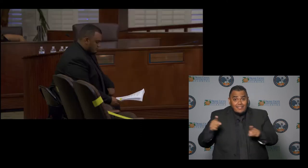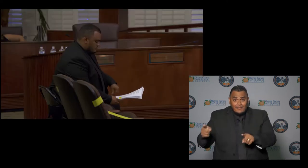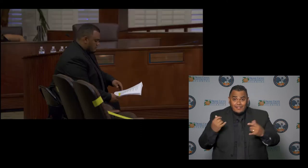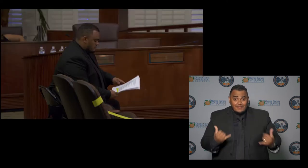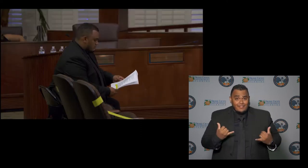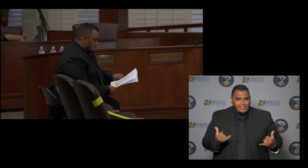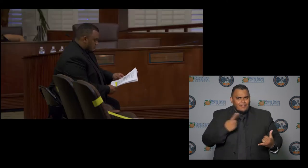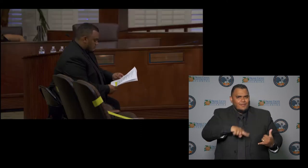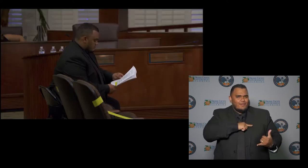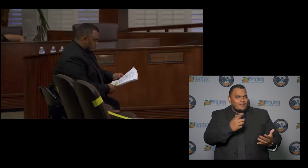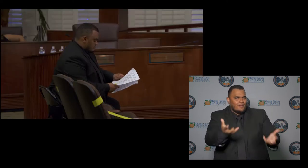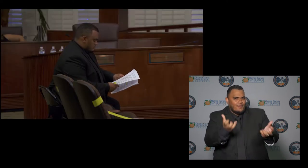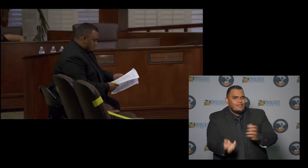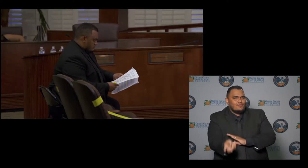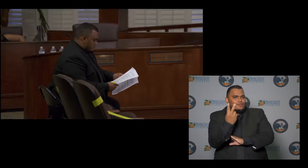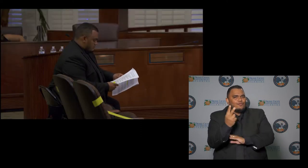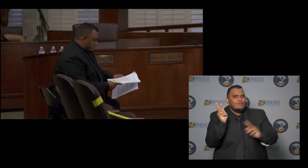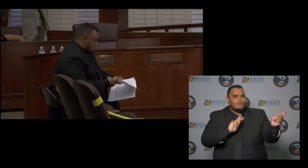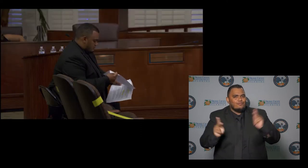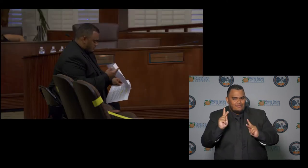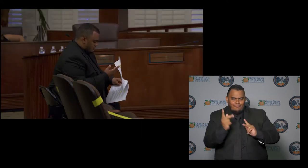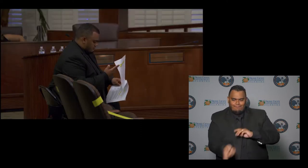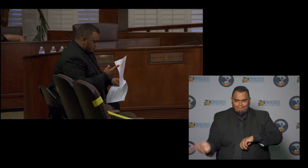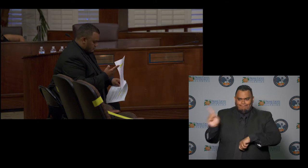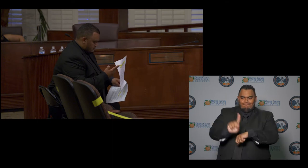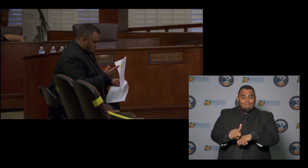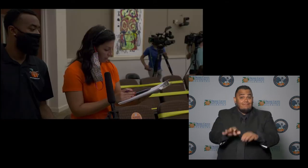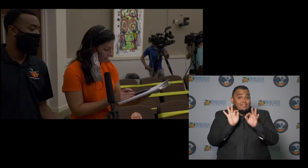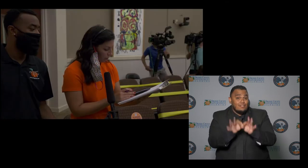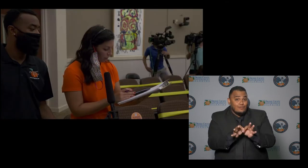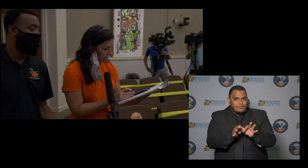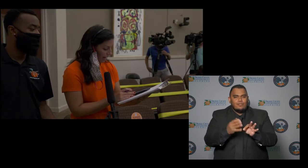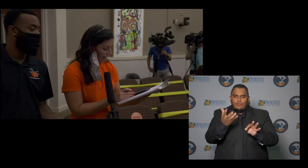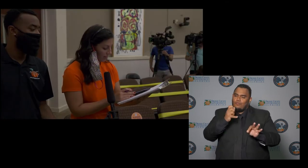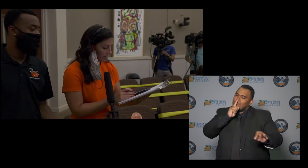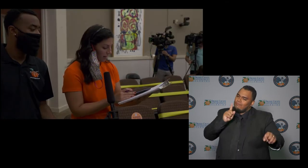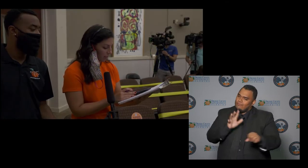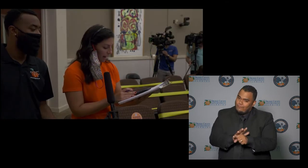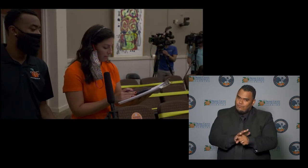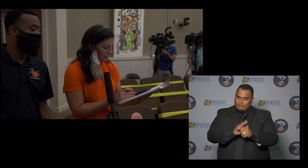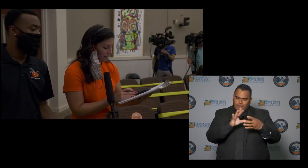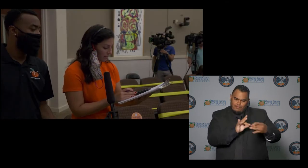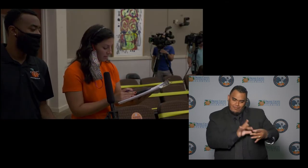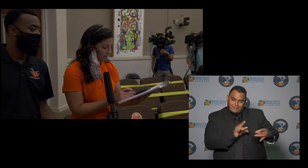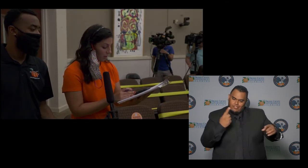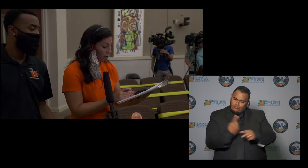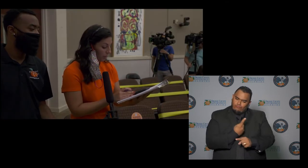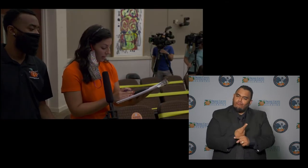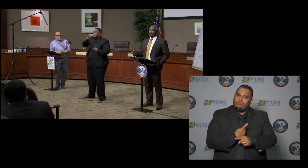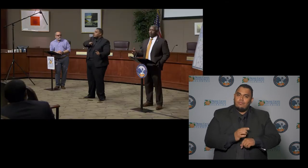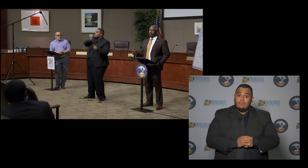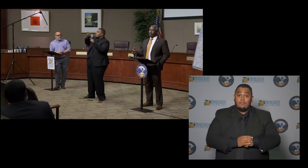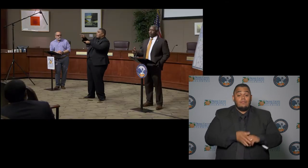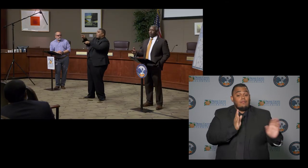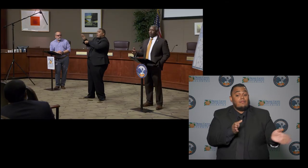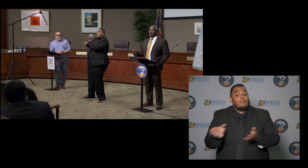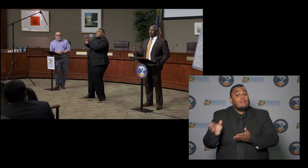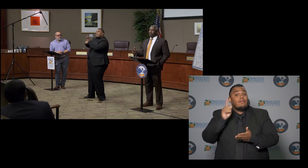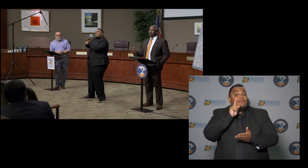people to make sure that we are conveying the message accurately to prep for the press conferences the first thing we do is we make sure we